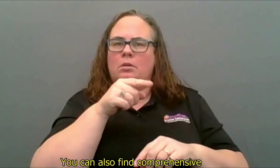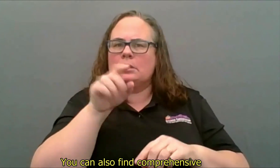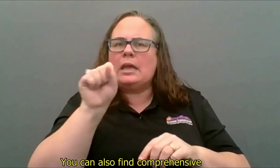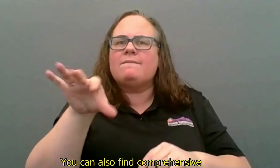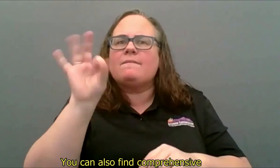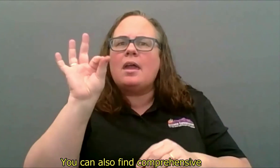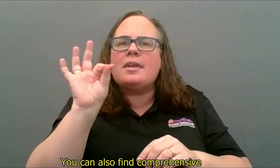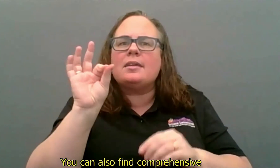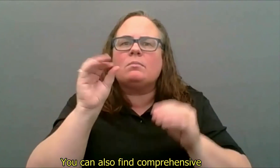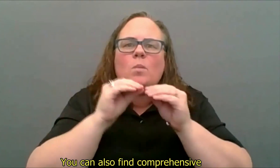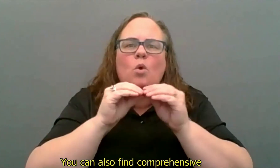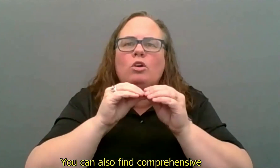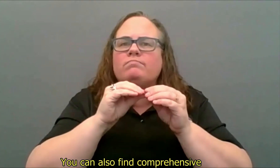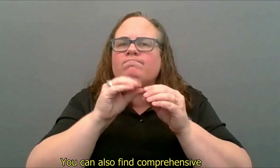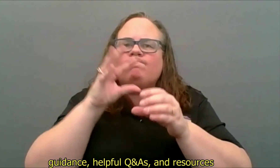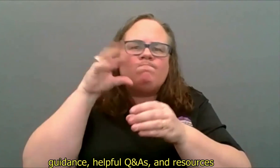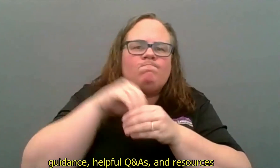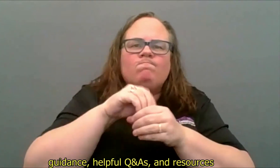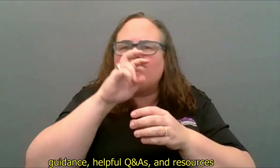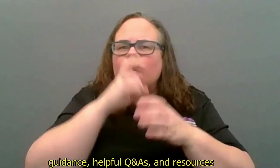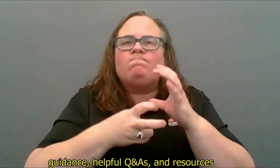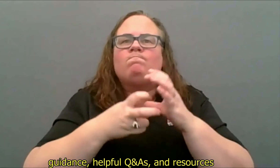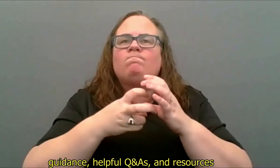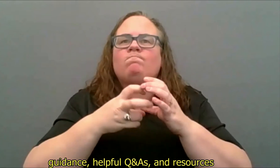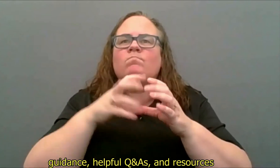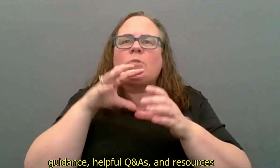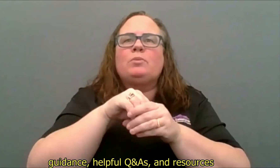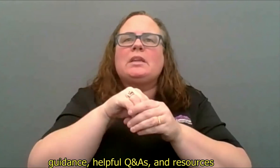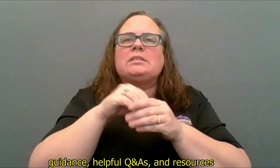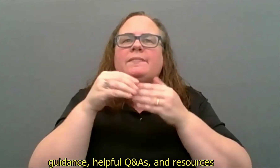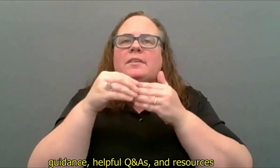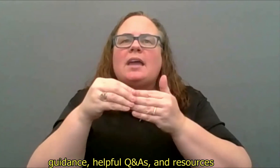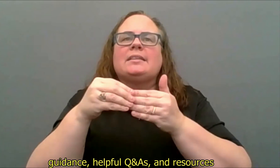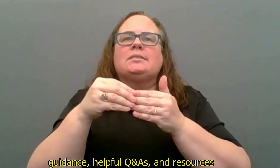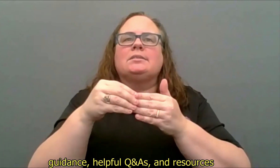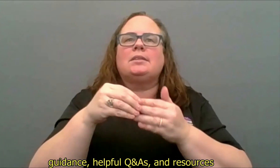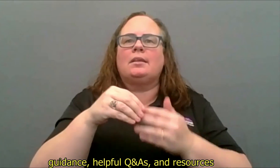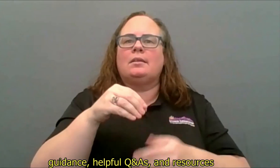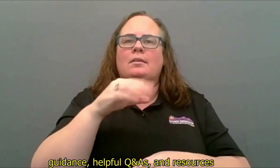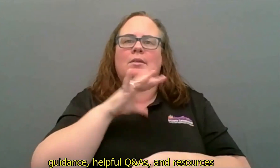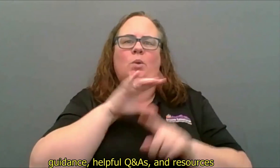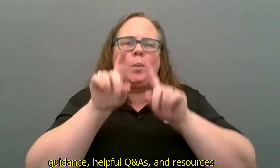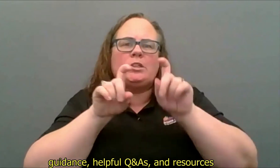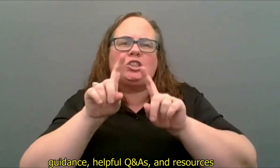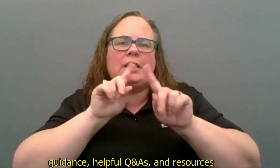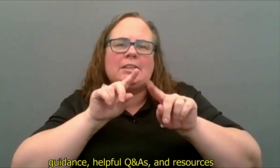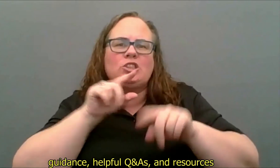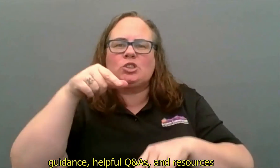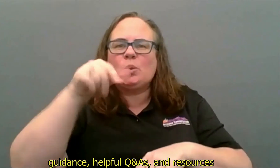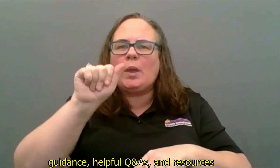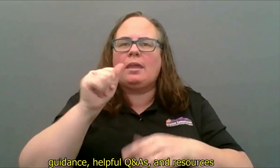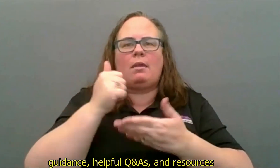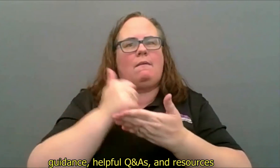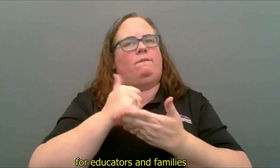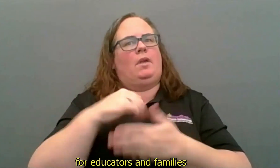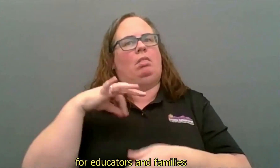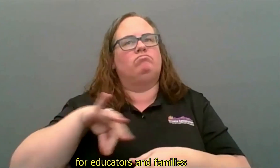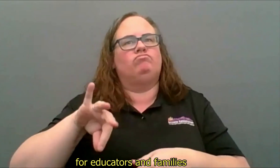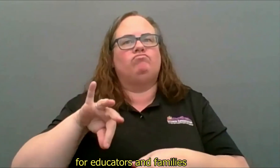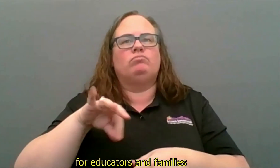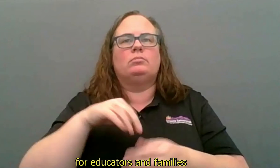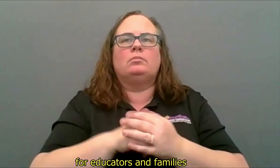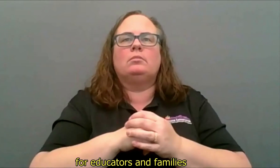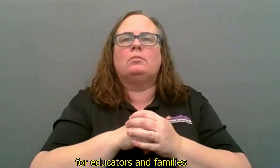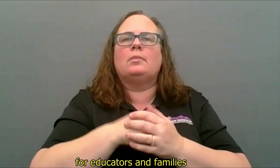You can also find comprehensive guidance, helpful Q&As, and resources for educators